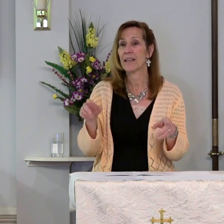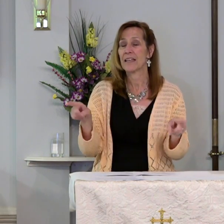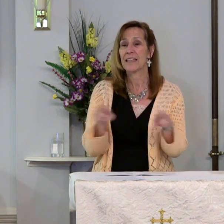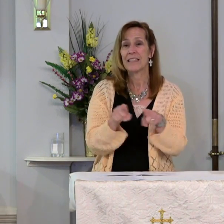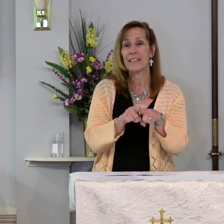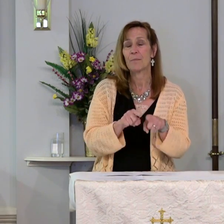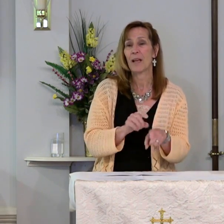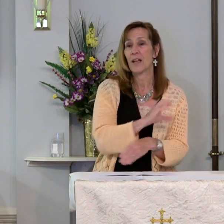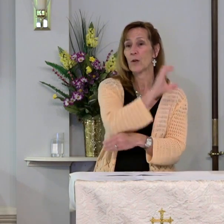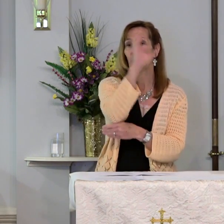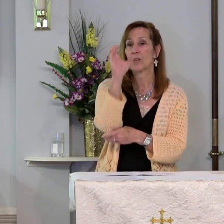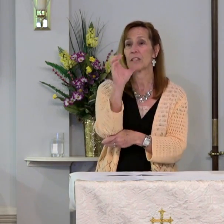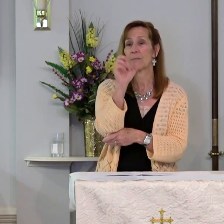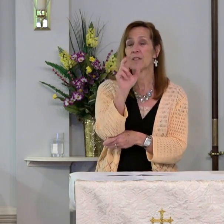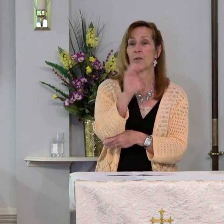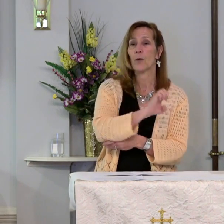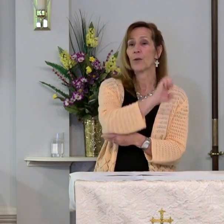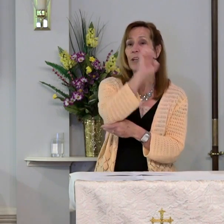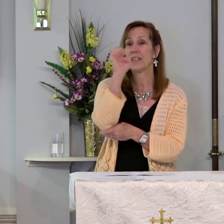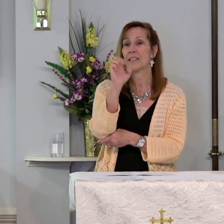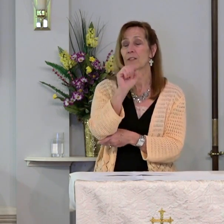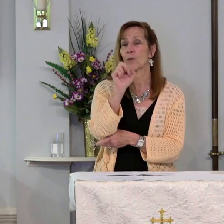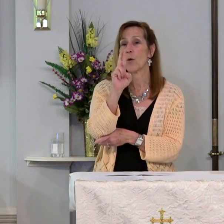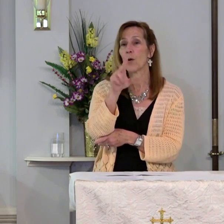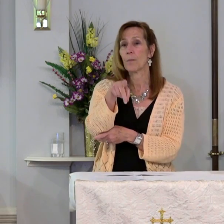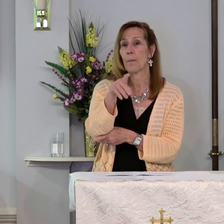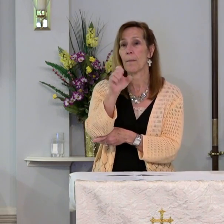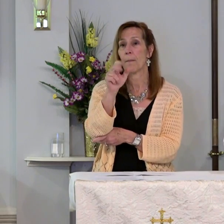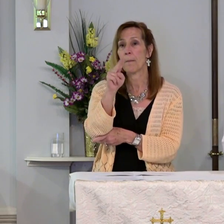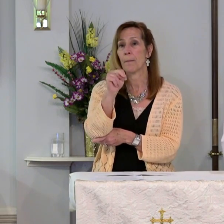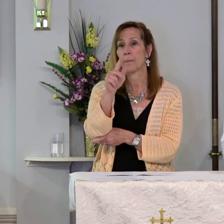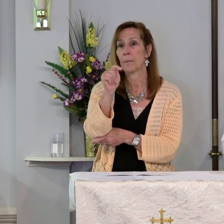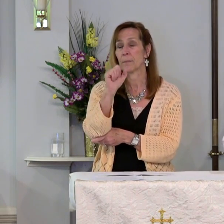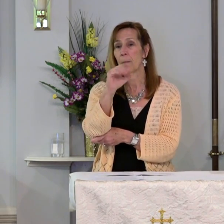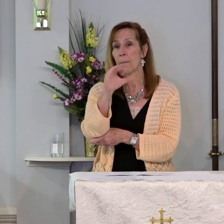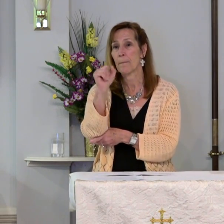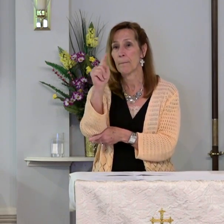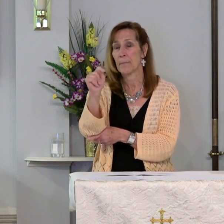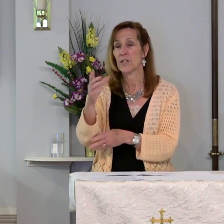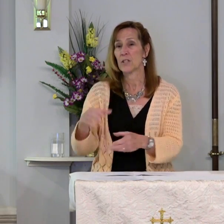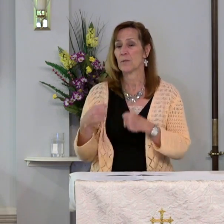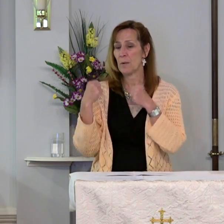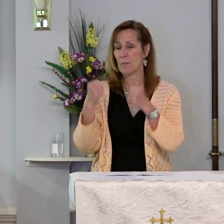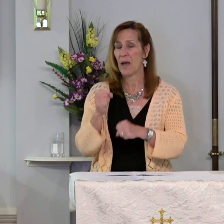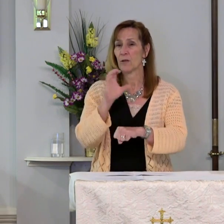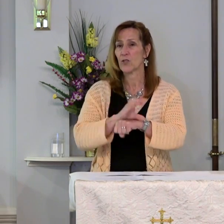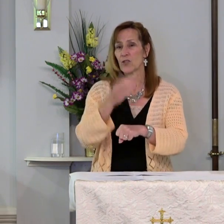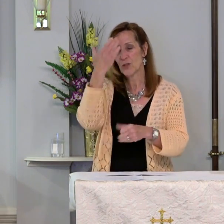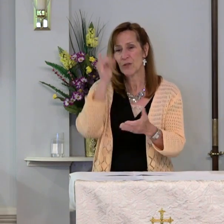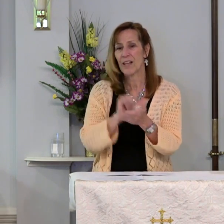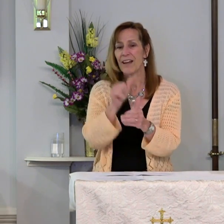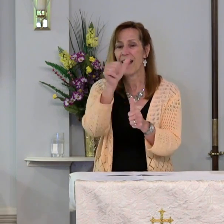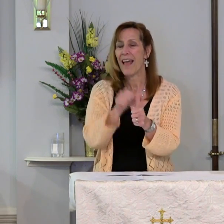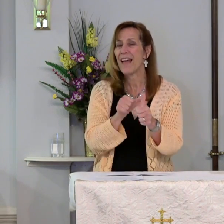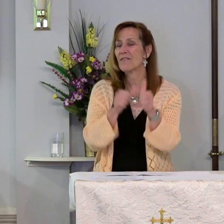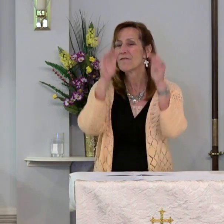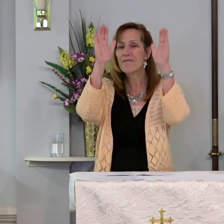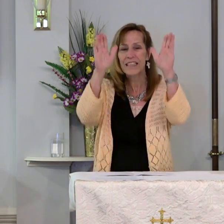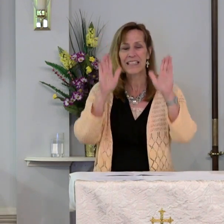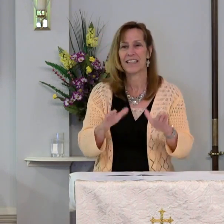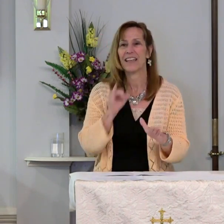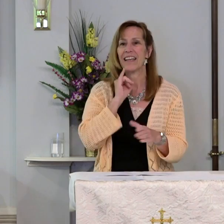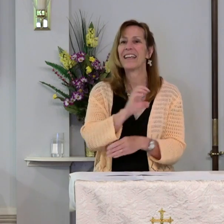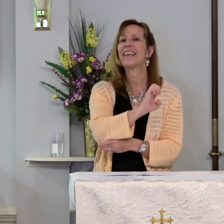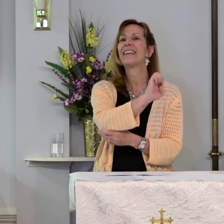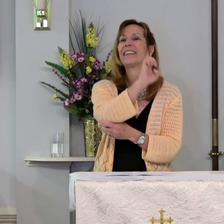Easter, Pentecost. To be an empowered church that knows that every Sunday is